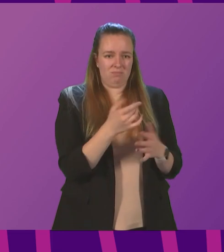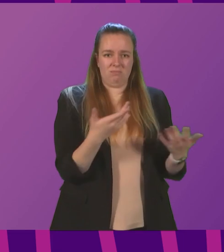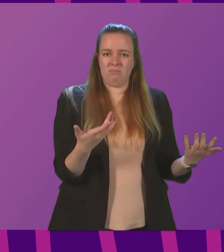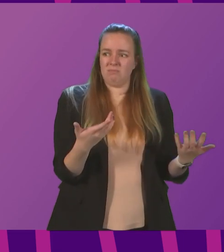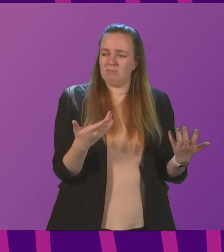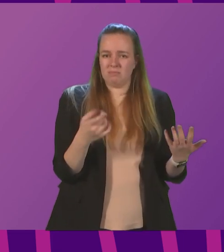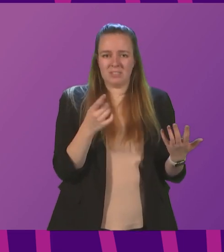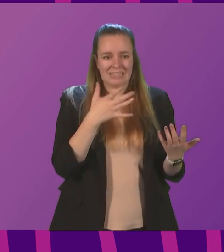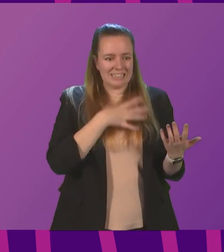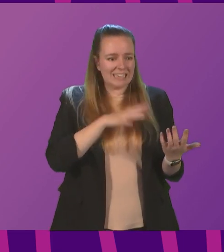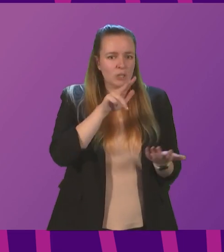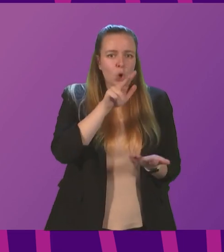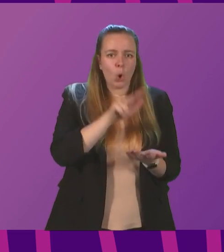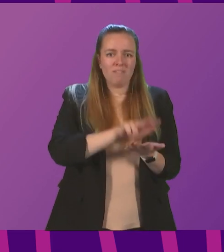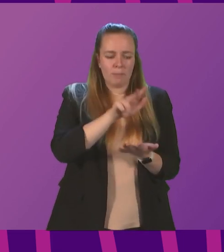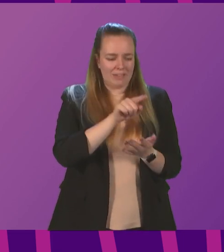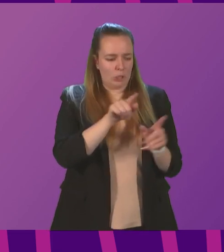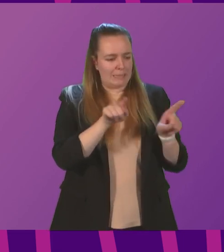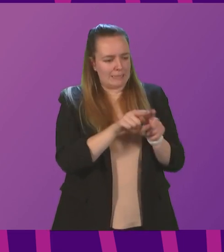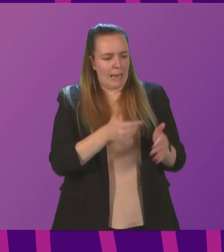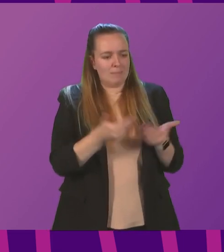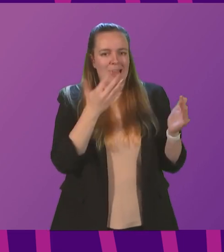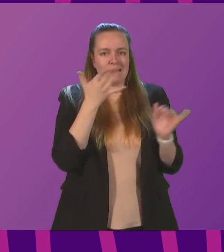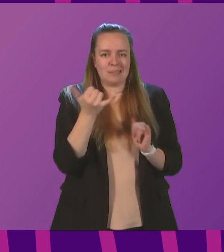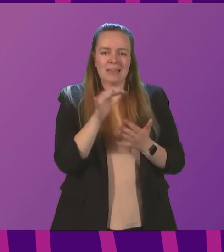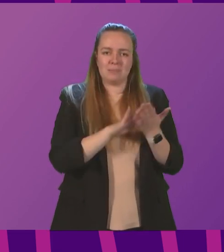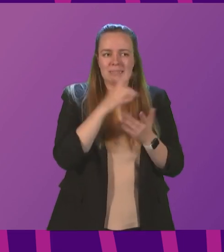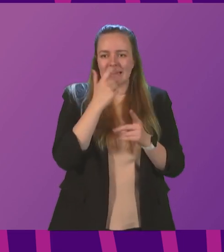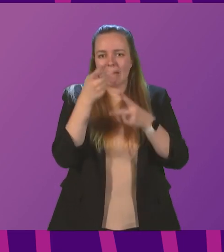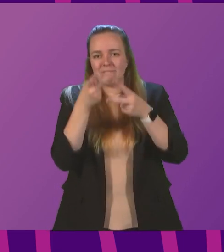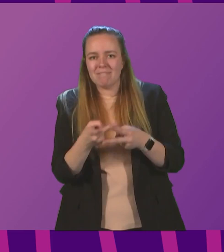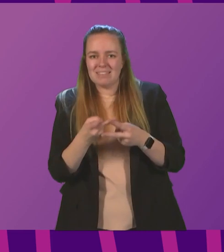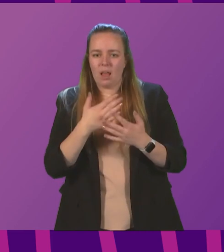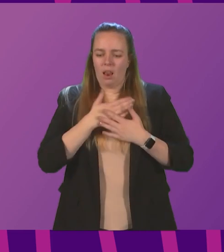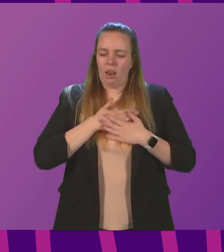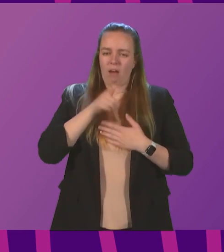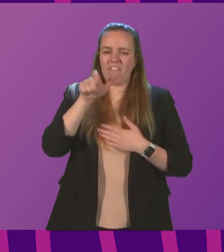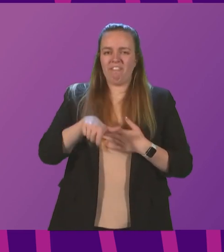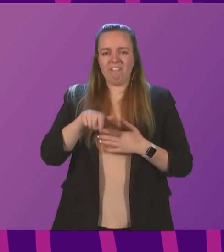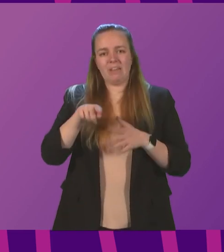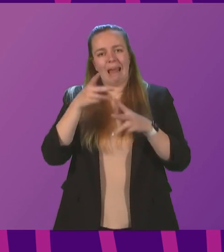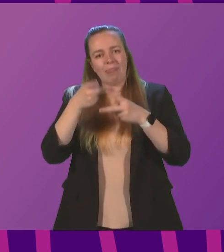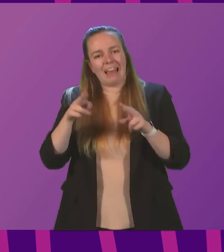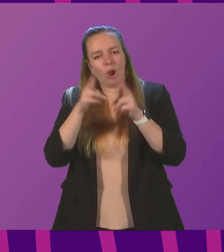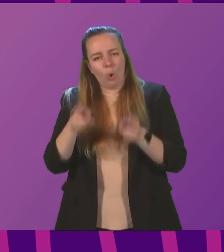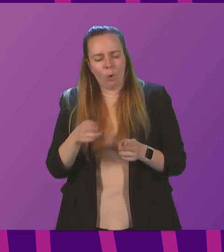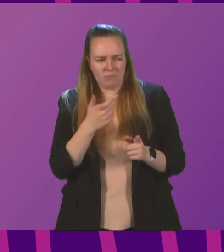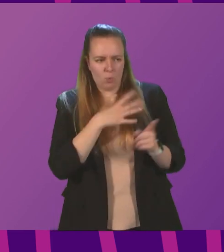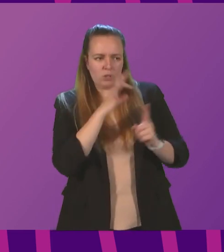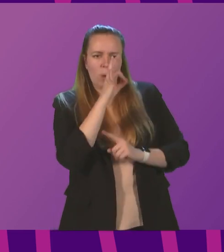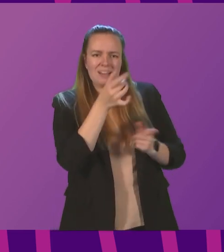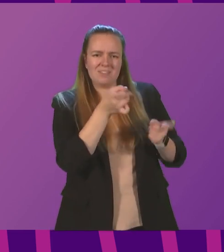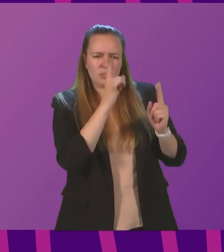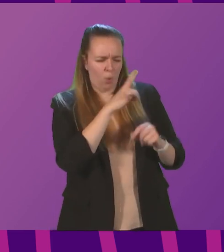confirmation is required the same day as the test in order to visit loved ones in a care home. Can I ask the First Minister